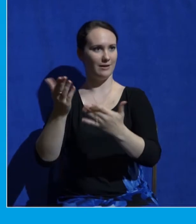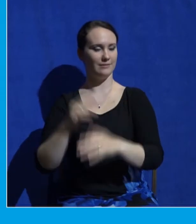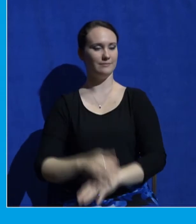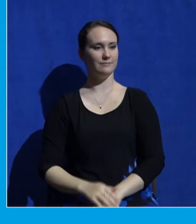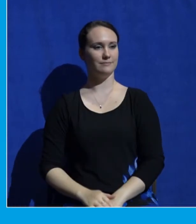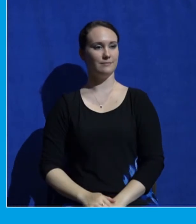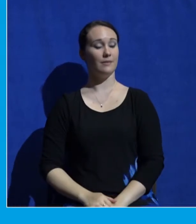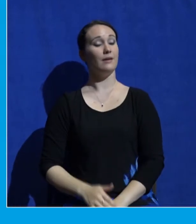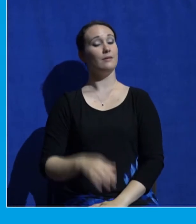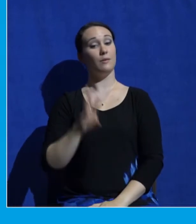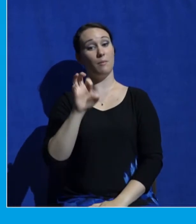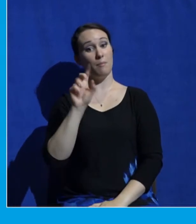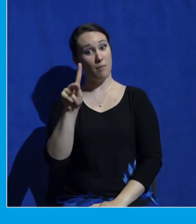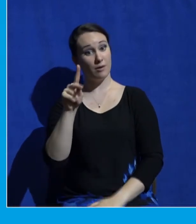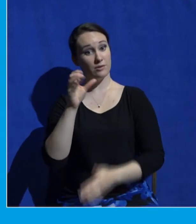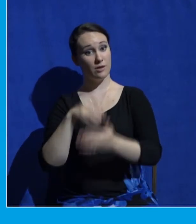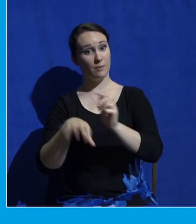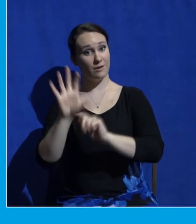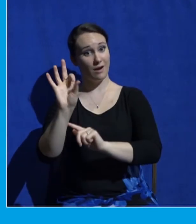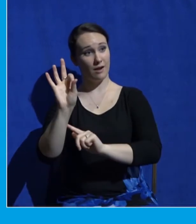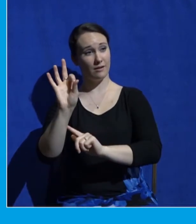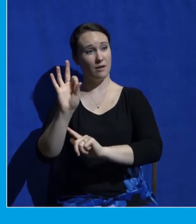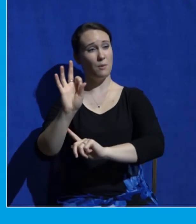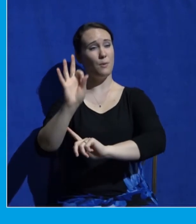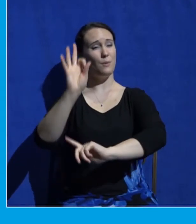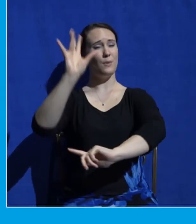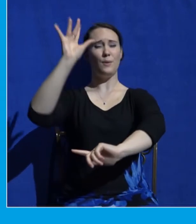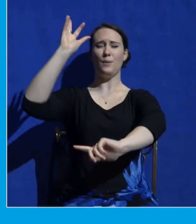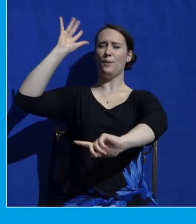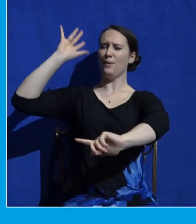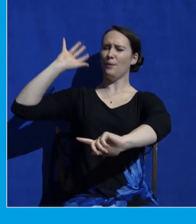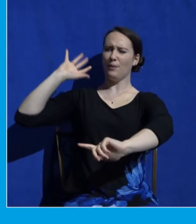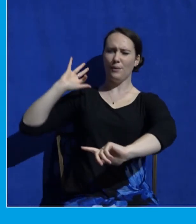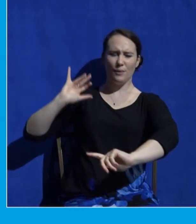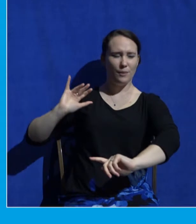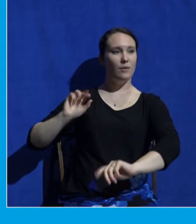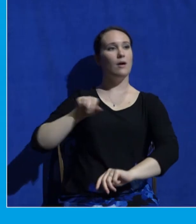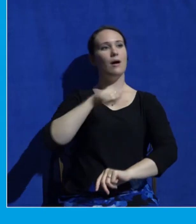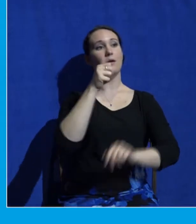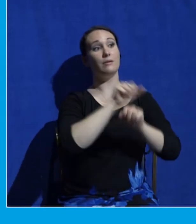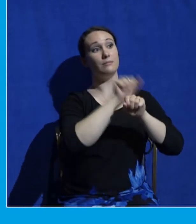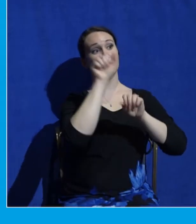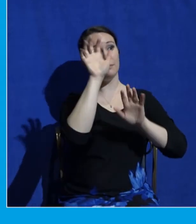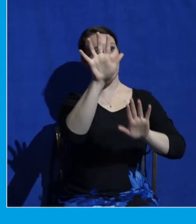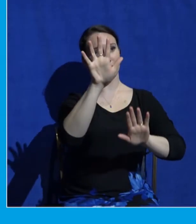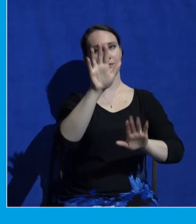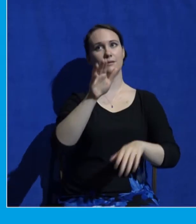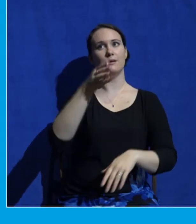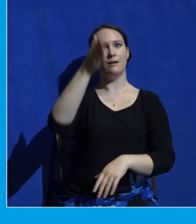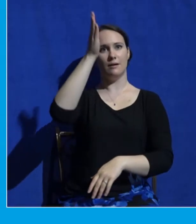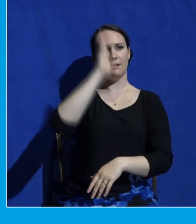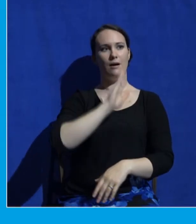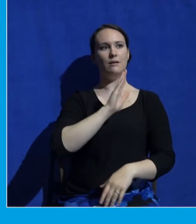chapter 9, God provided a sacrifice for Abraham's only son whom he loved.